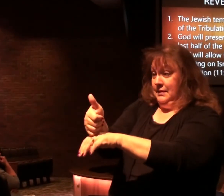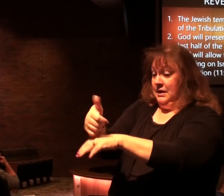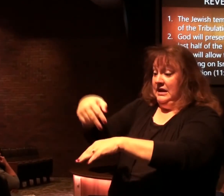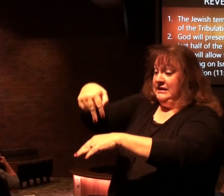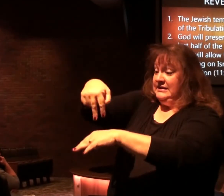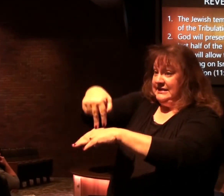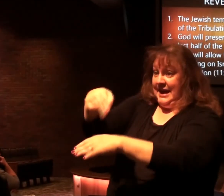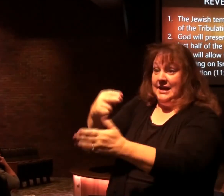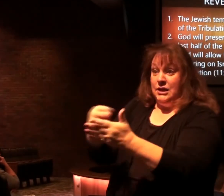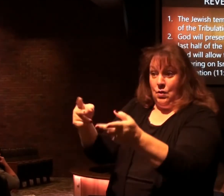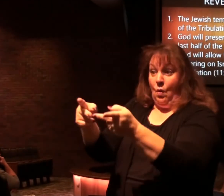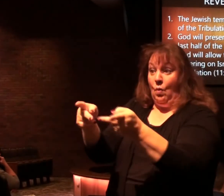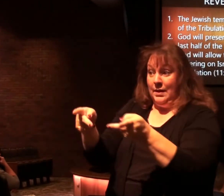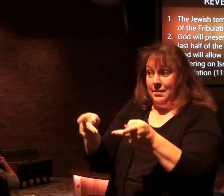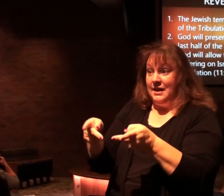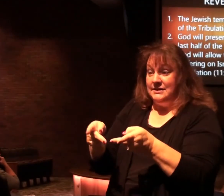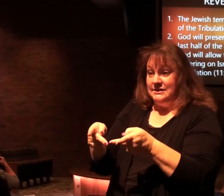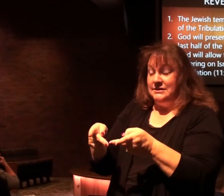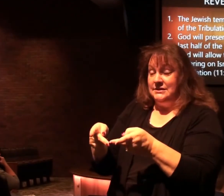standing in the holy place.